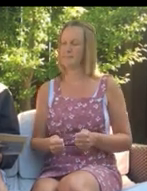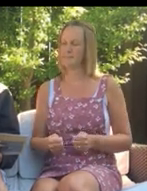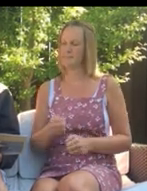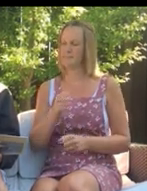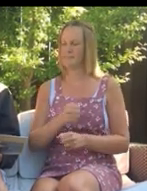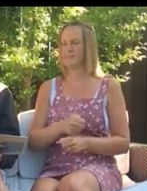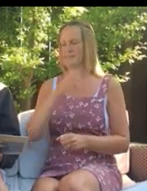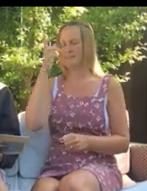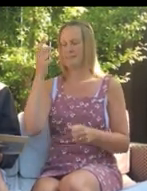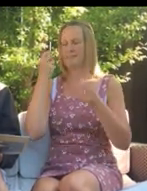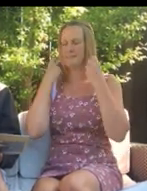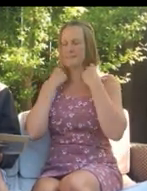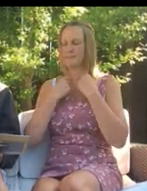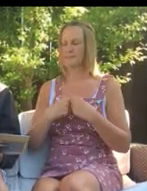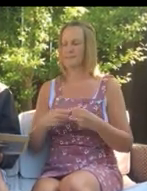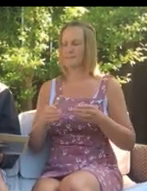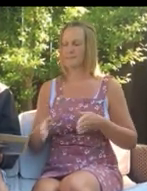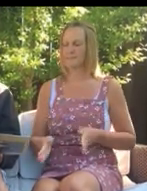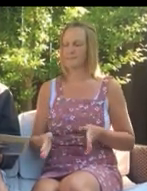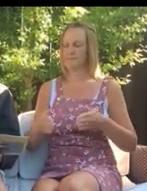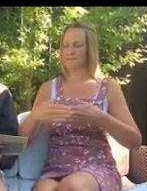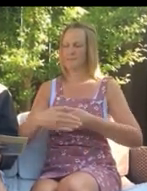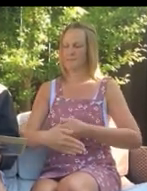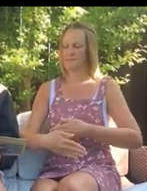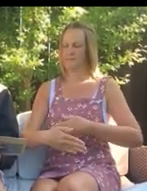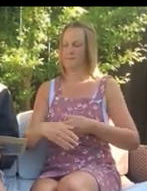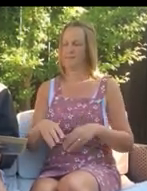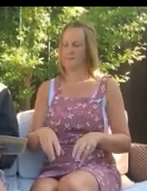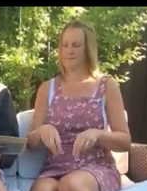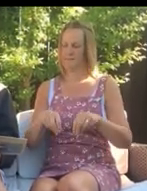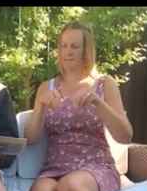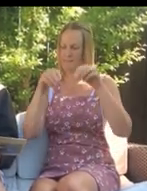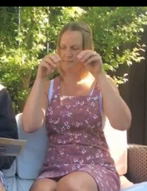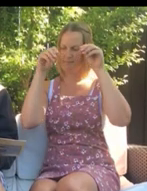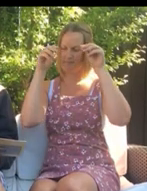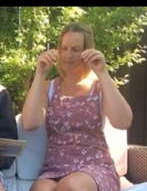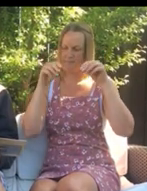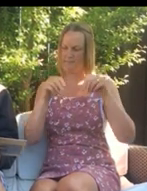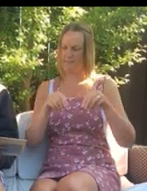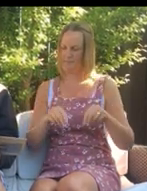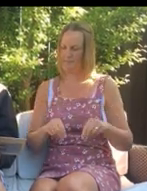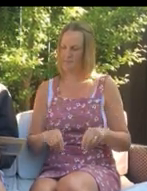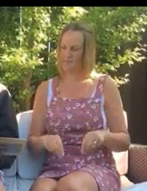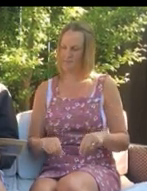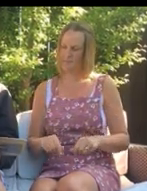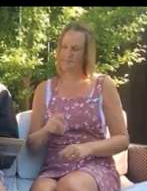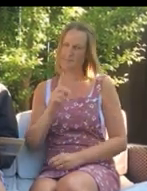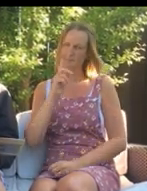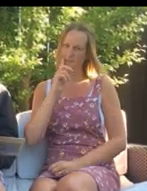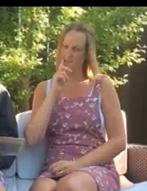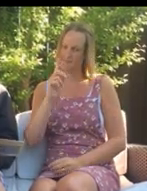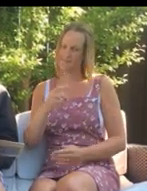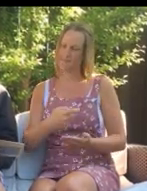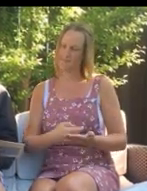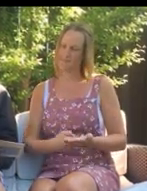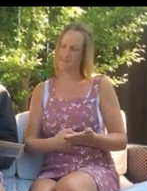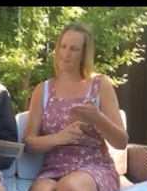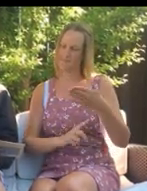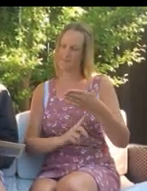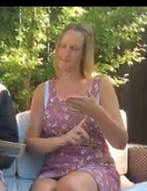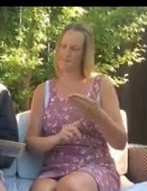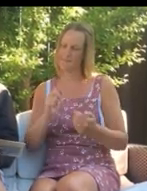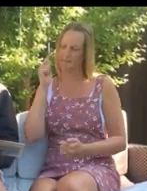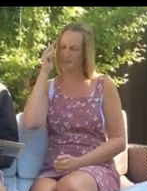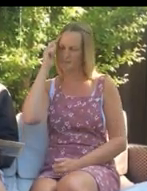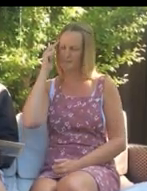They carried out a treasure chest and brought it up across the sand. I must tell Rose